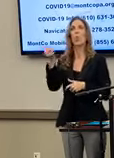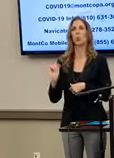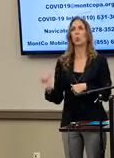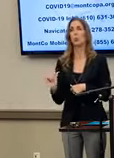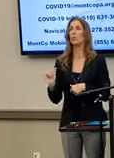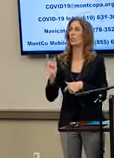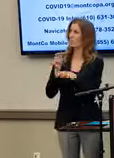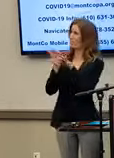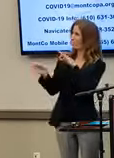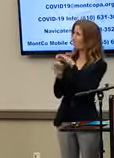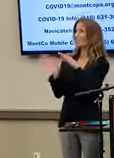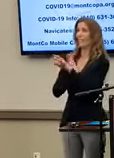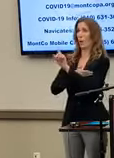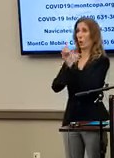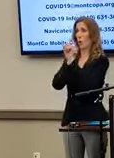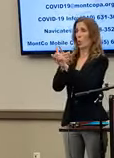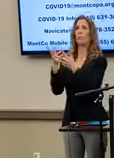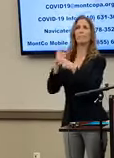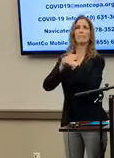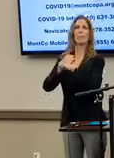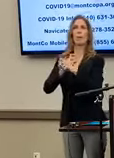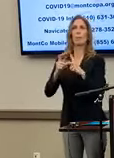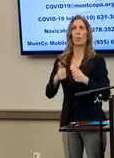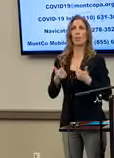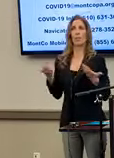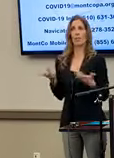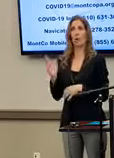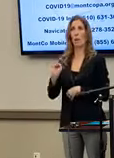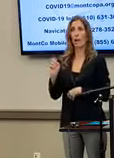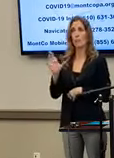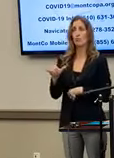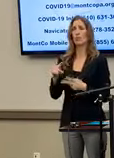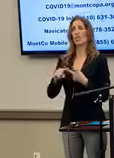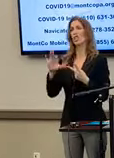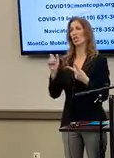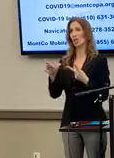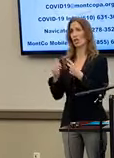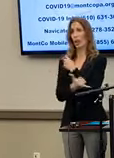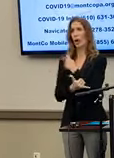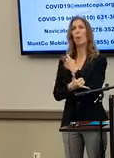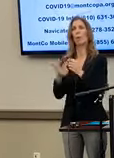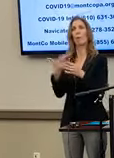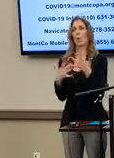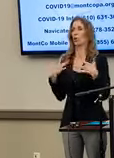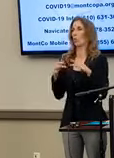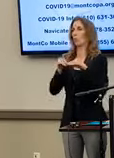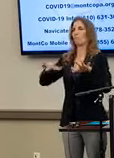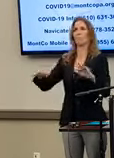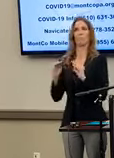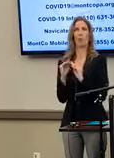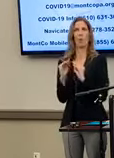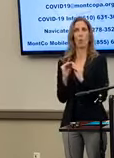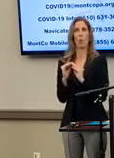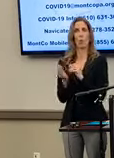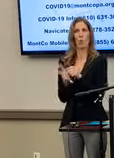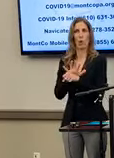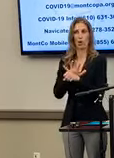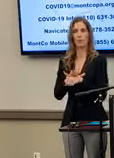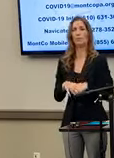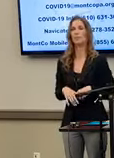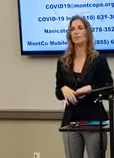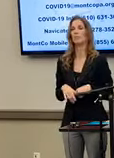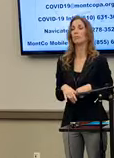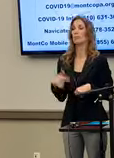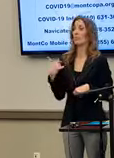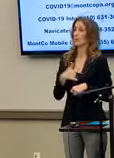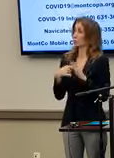articulated our goals, which are protecting the residents of Montgomery County and Chester County from further spread of COVID-19. As we have